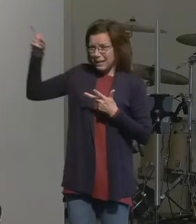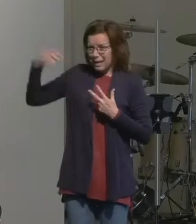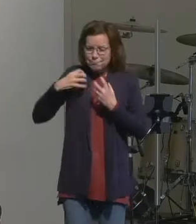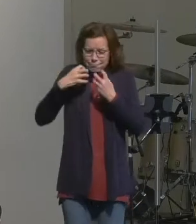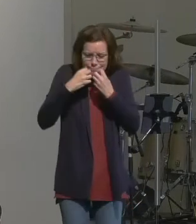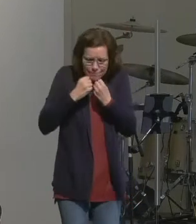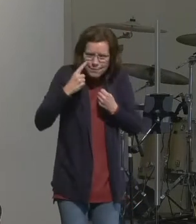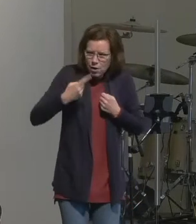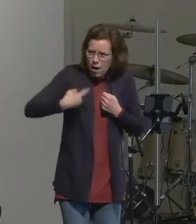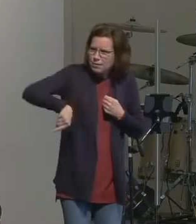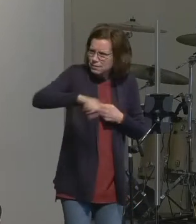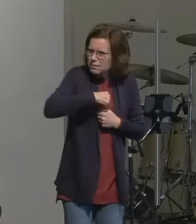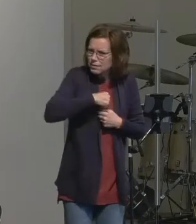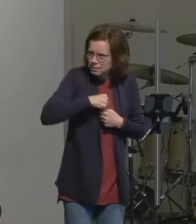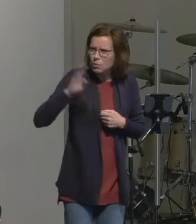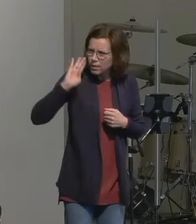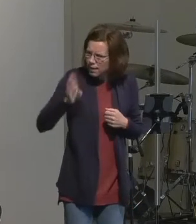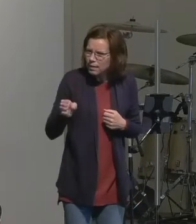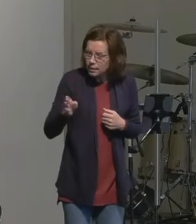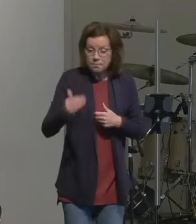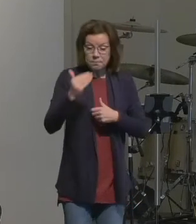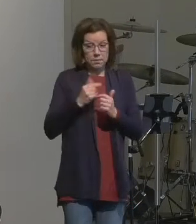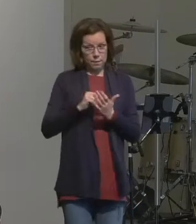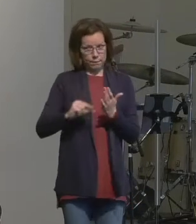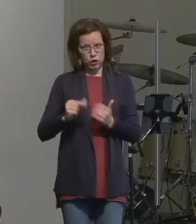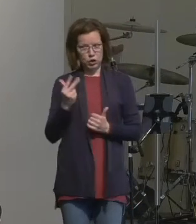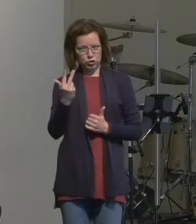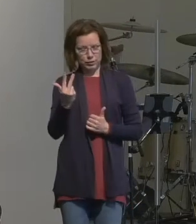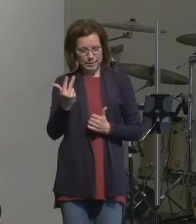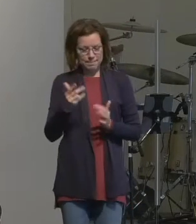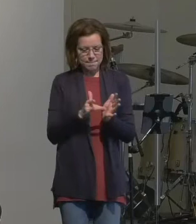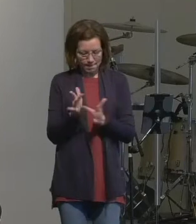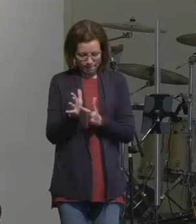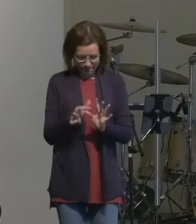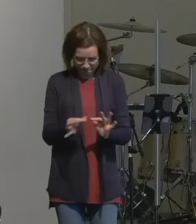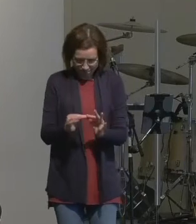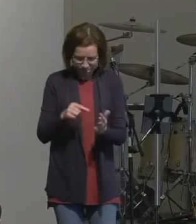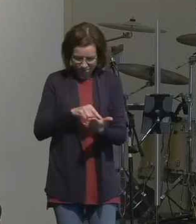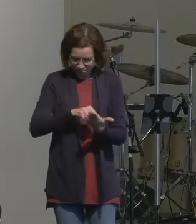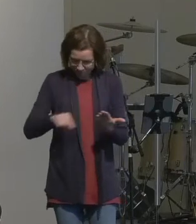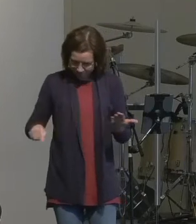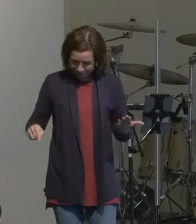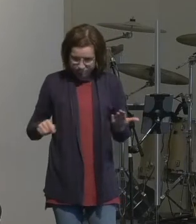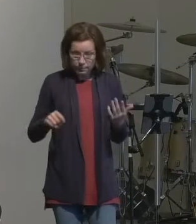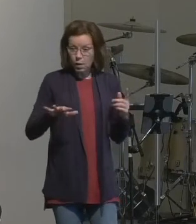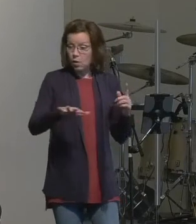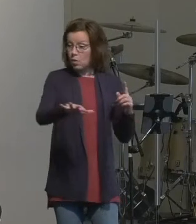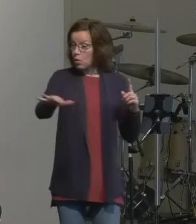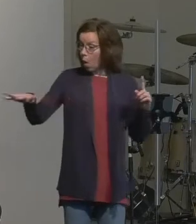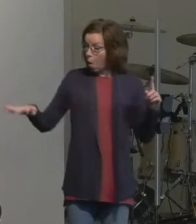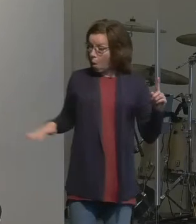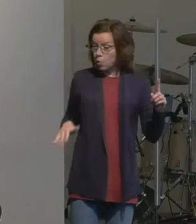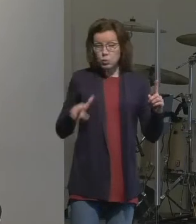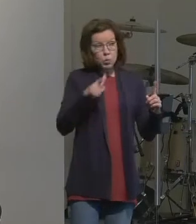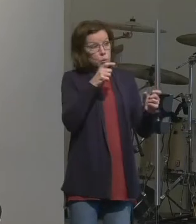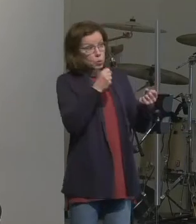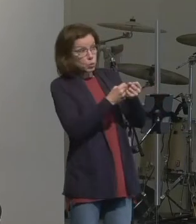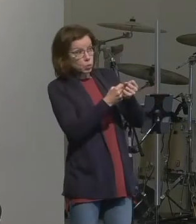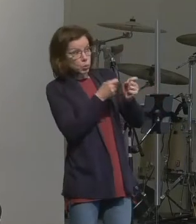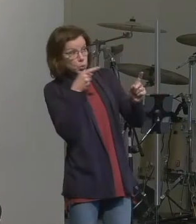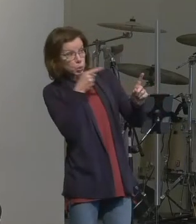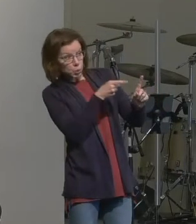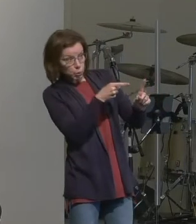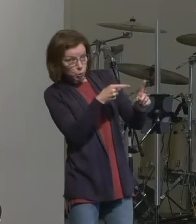let me show you this in verse three the Bible tells us I will bless those who bless you and him who